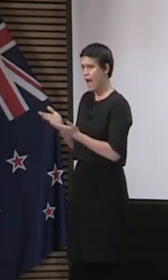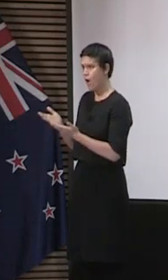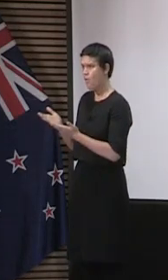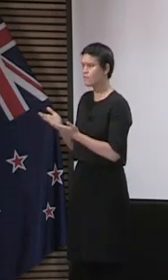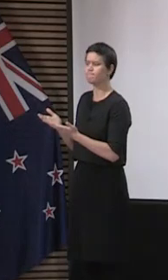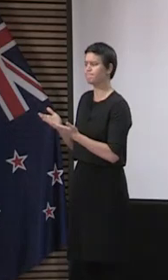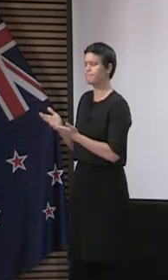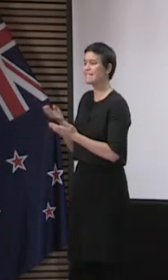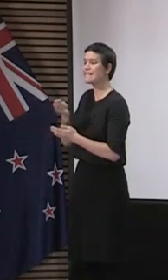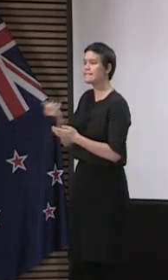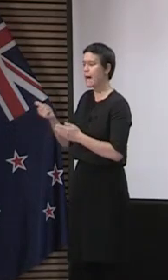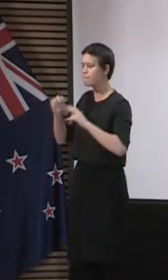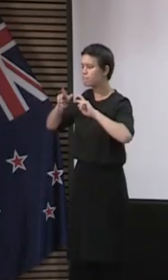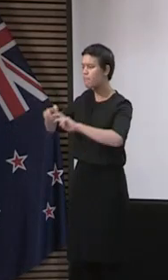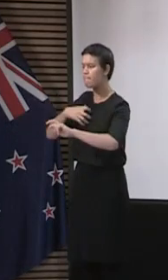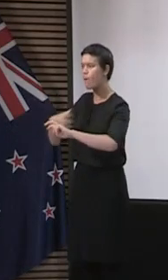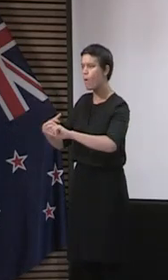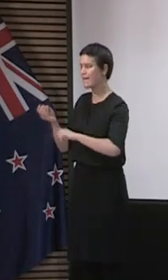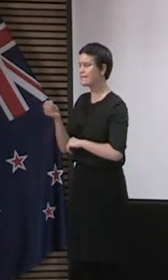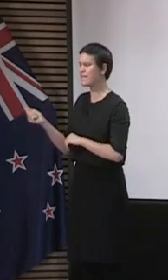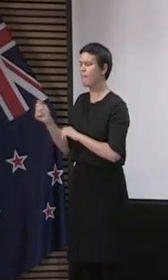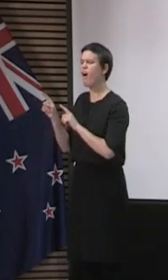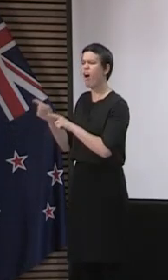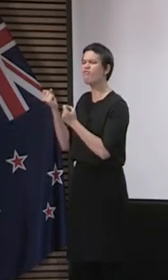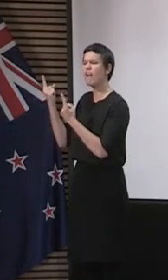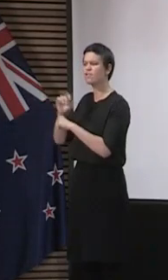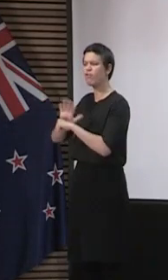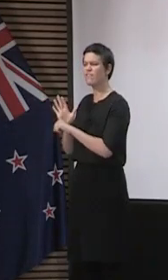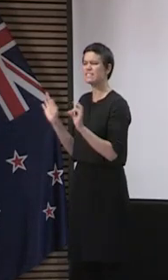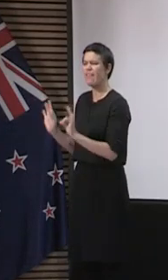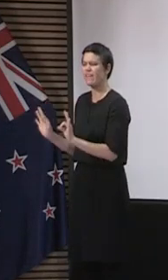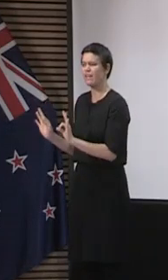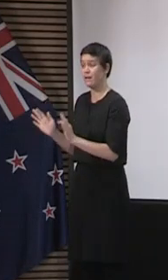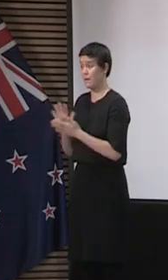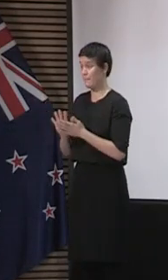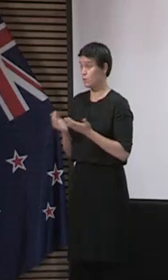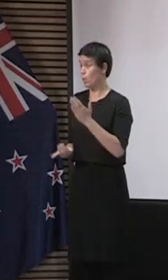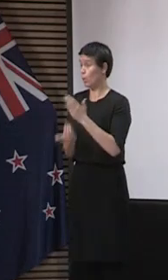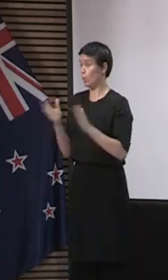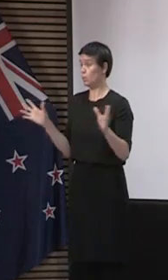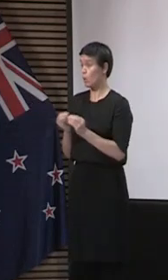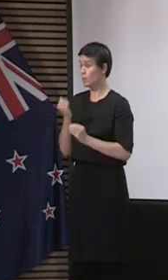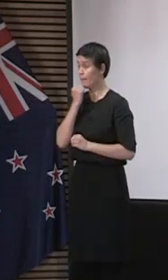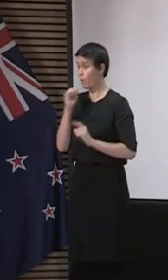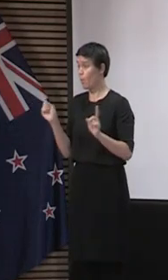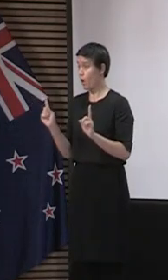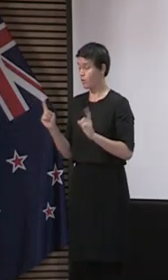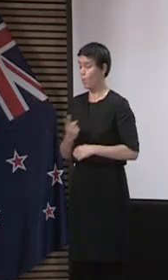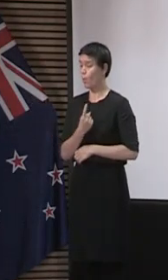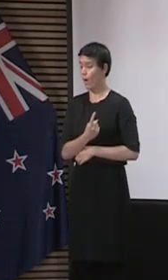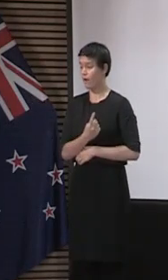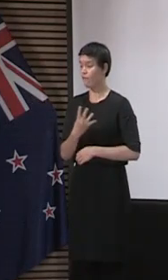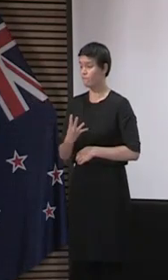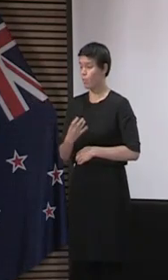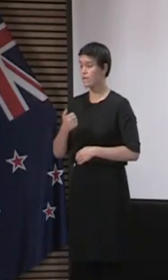case. So this means our current national total is now 1,469 and that's a net reduction